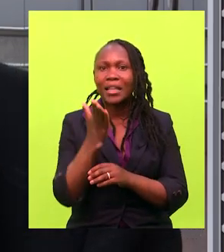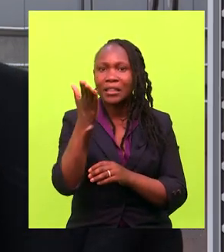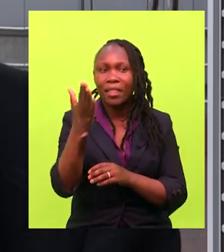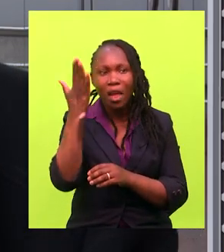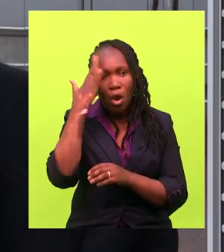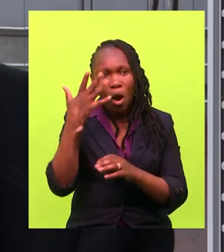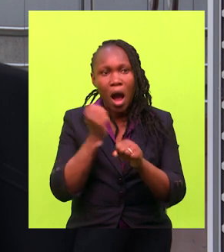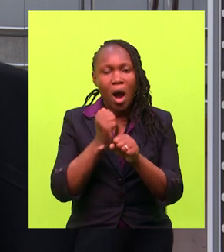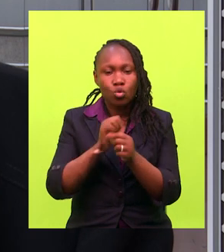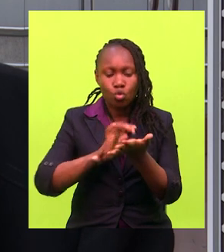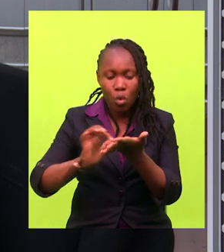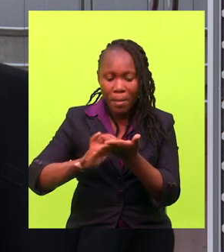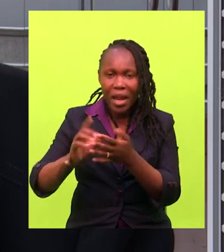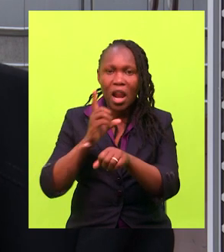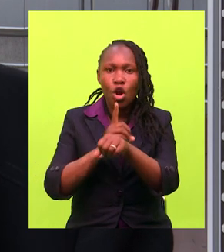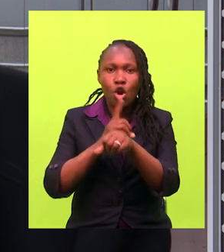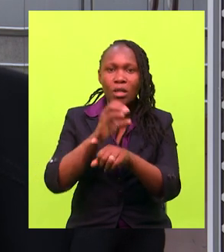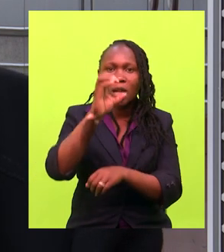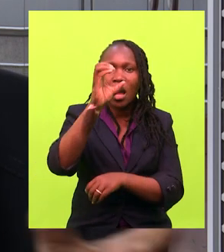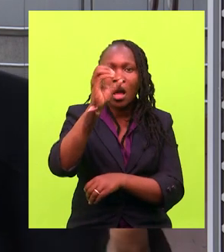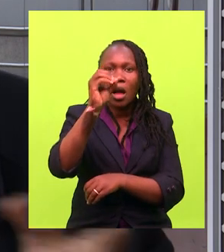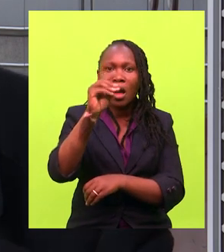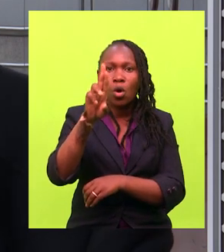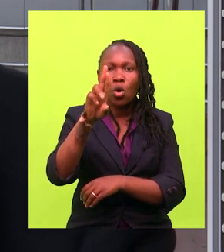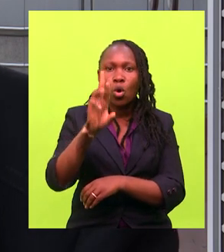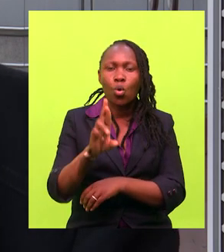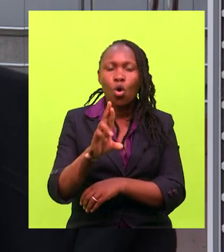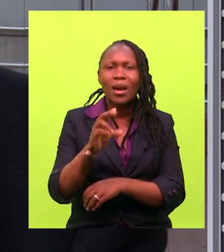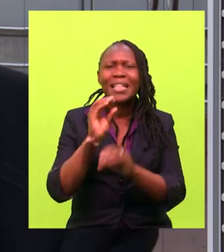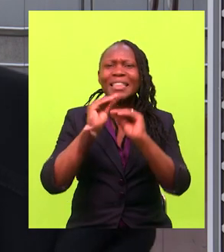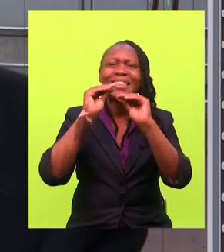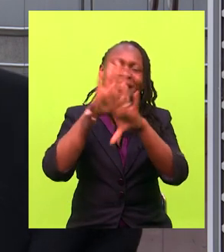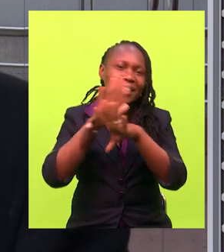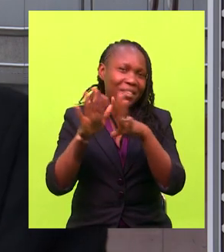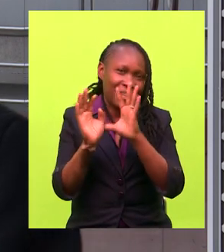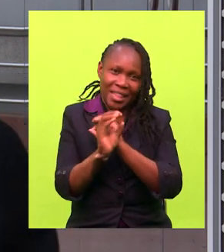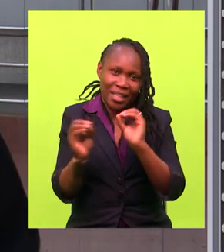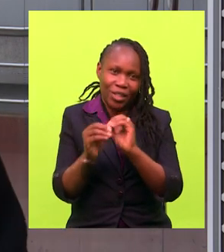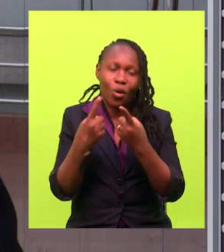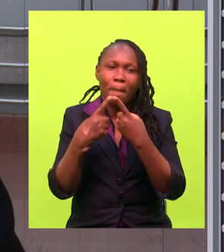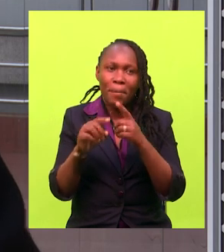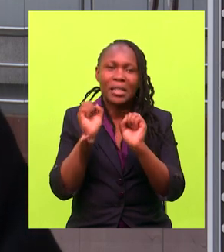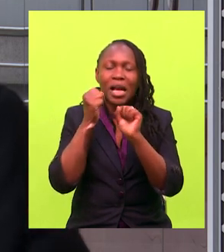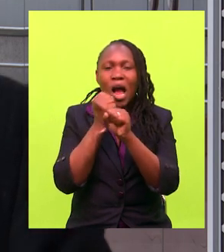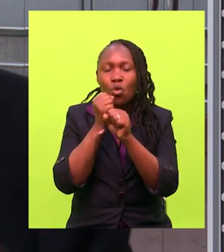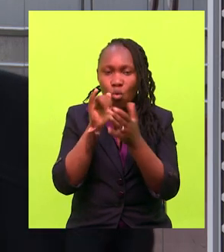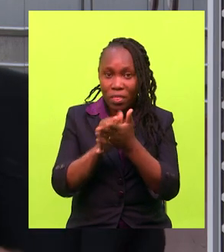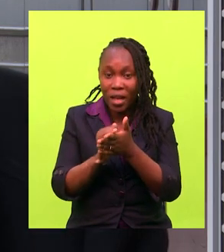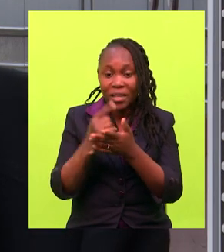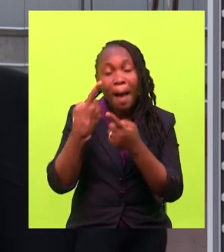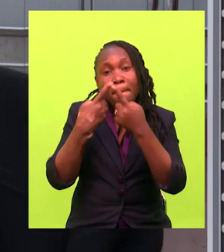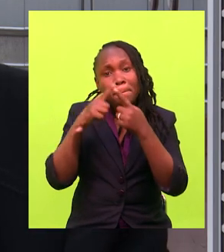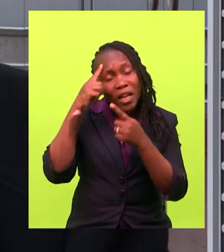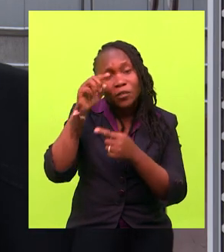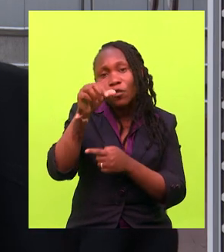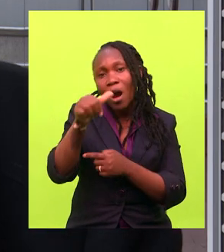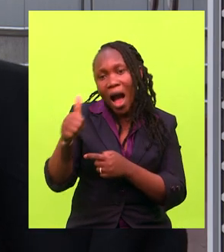who can do braille, Dr. Udur, but of course he doesn't teach everything. So for his own course, he's able to handle that. But for the others,